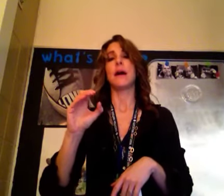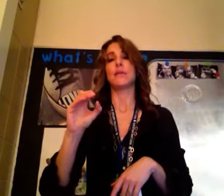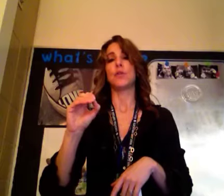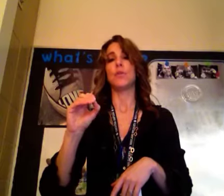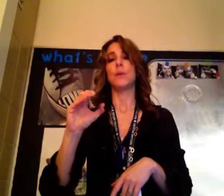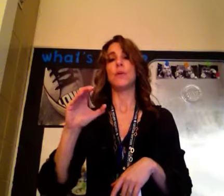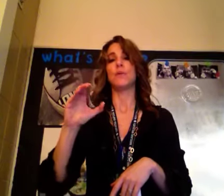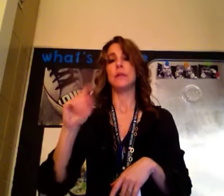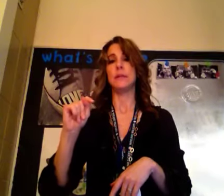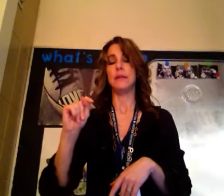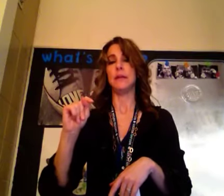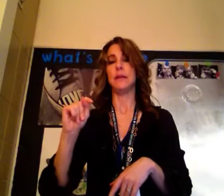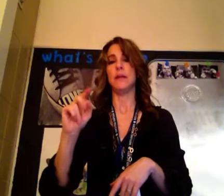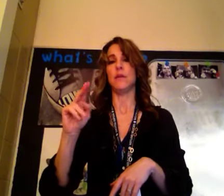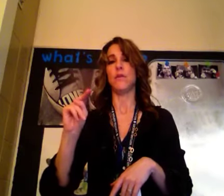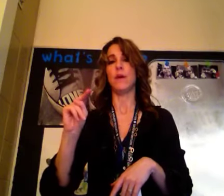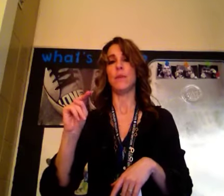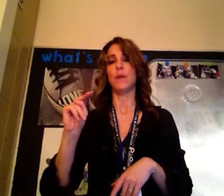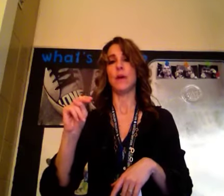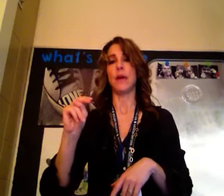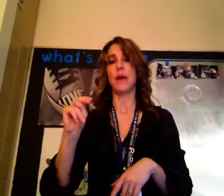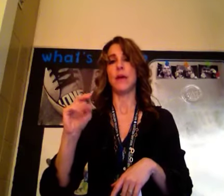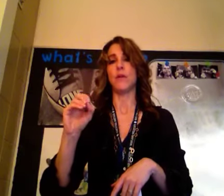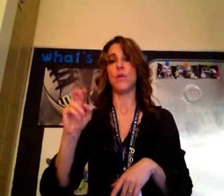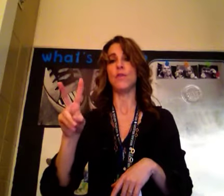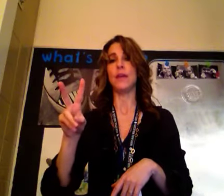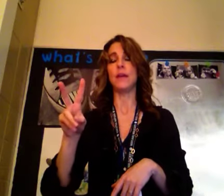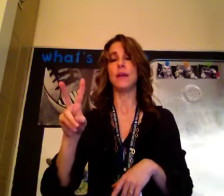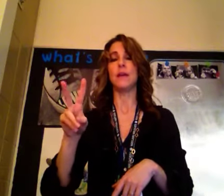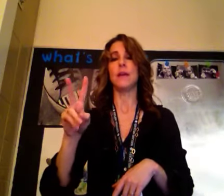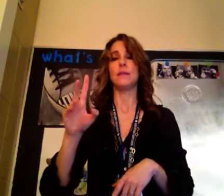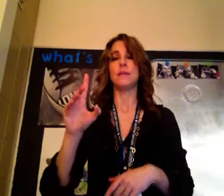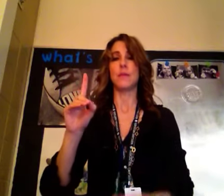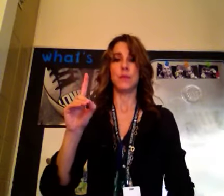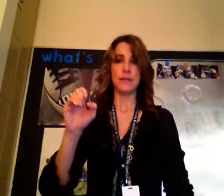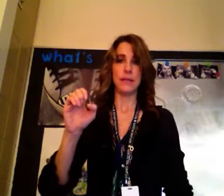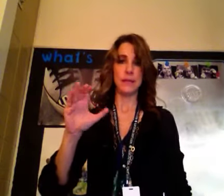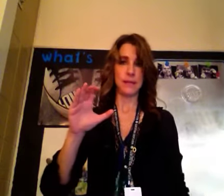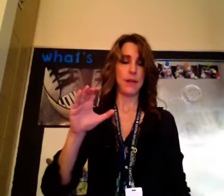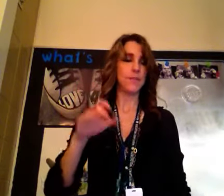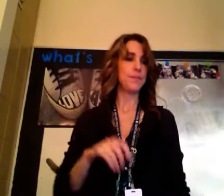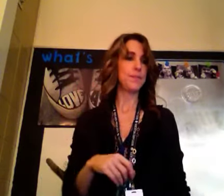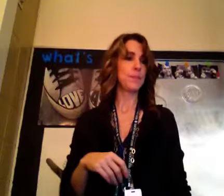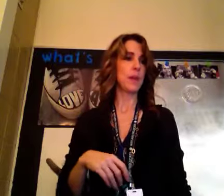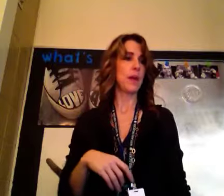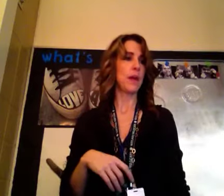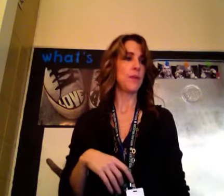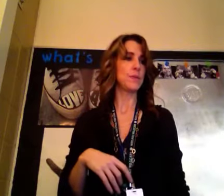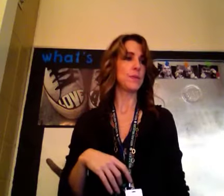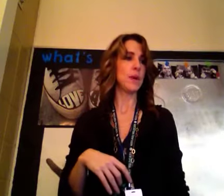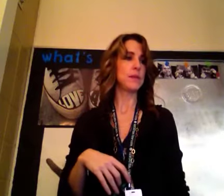October O-C-T, November N-O-V, December D-E-C. Okay, those are the months.